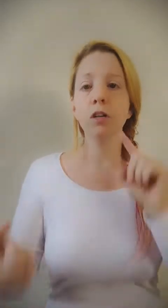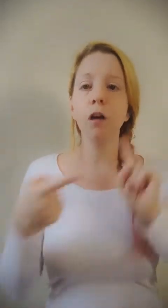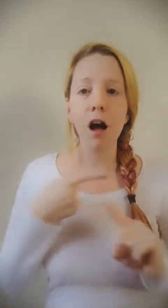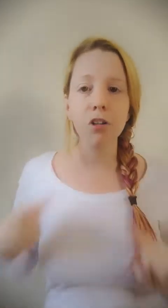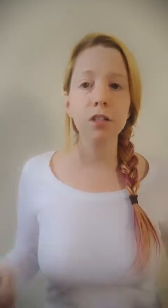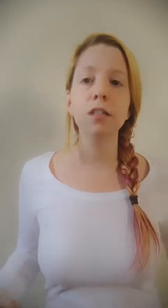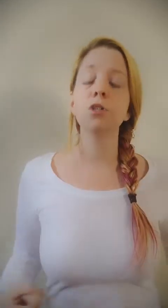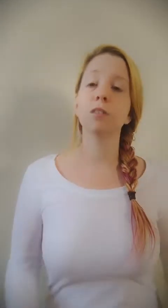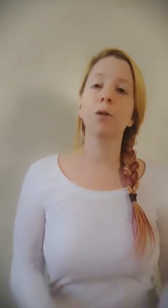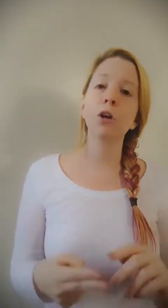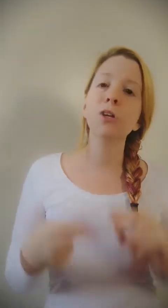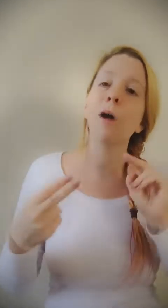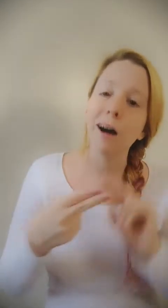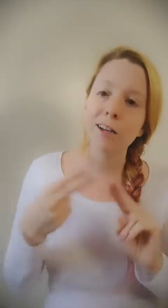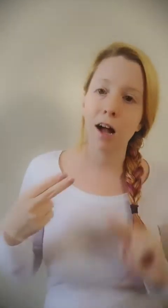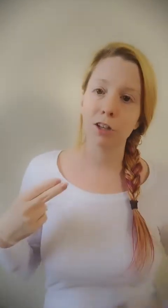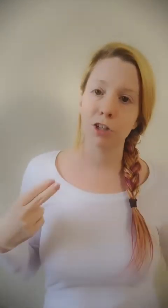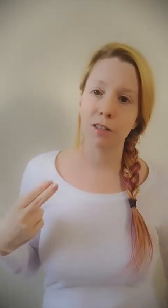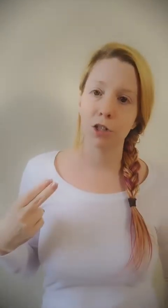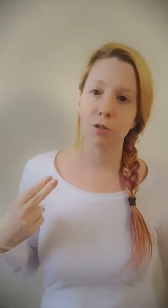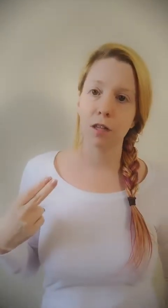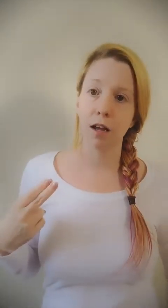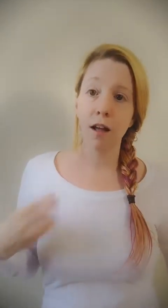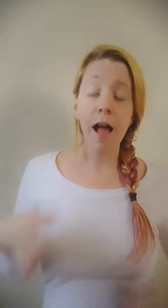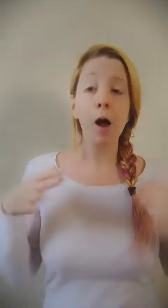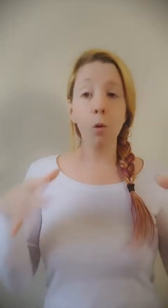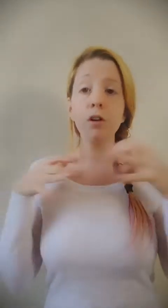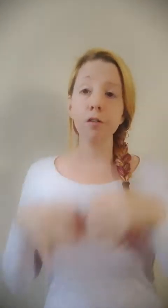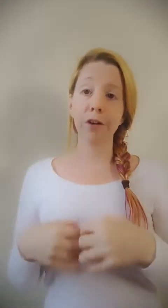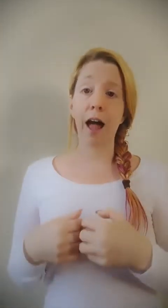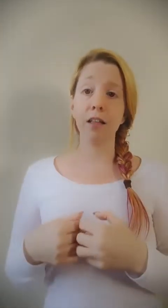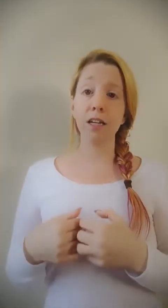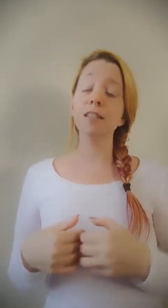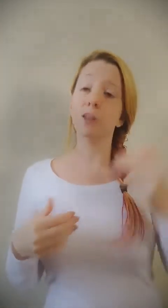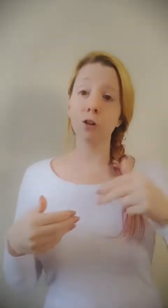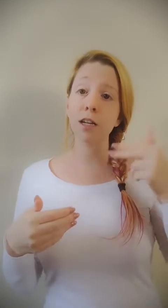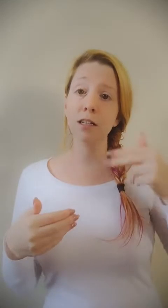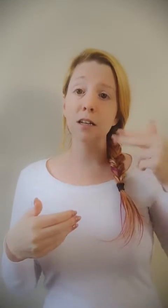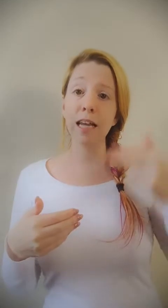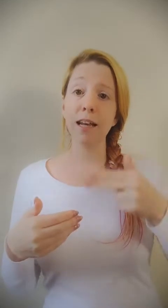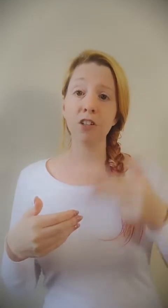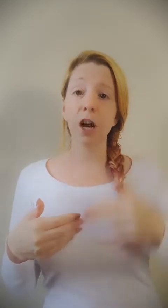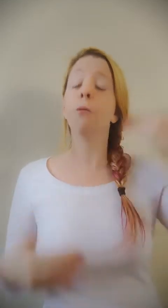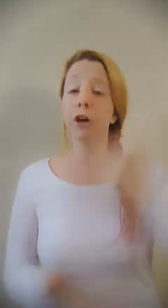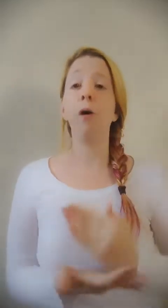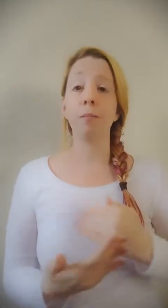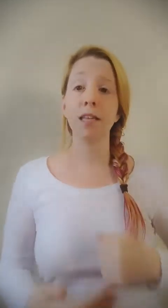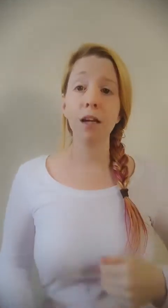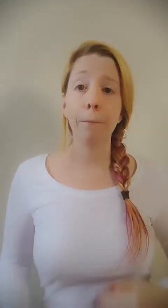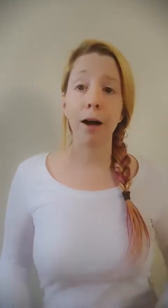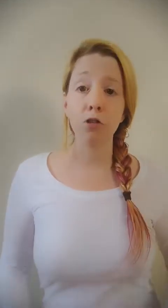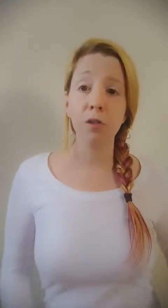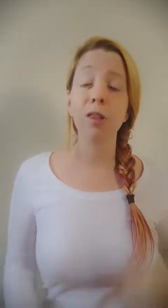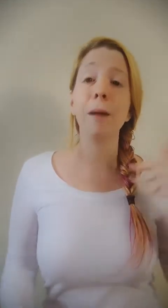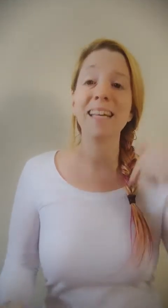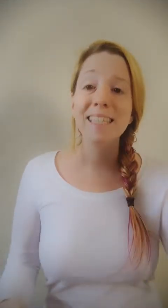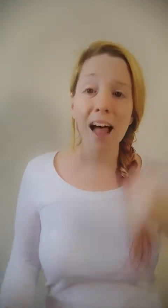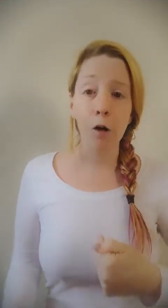are you consciously choosing, and what are you unconsciously choosing? And what are the realities that you're needing to go, no, I'm setting a boundary with myself,